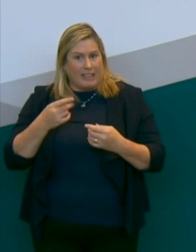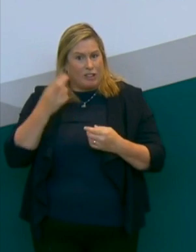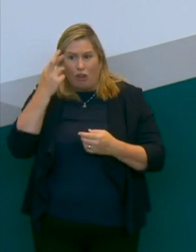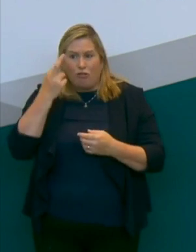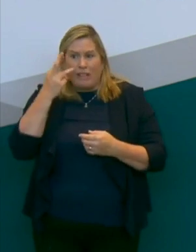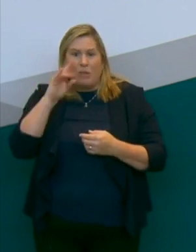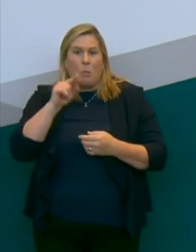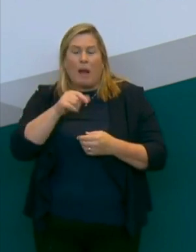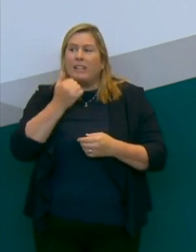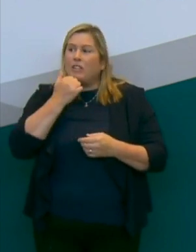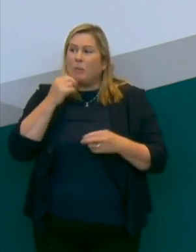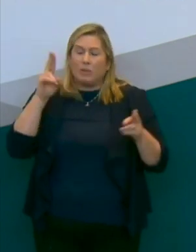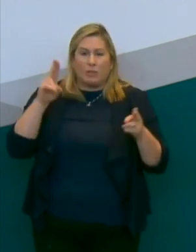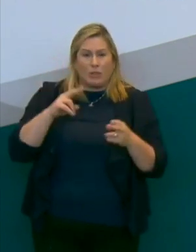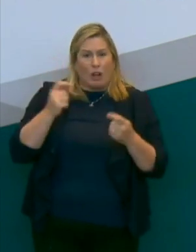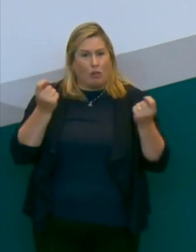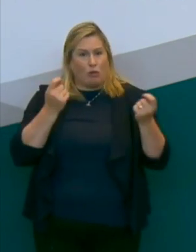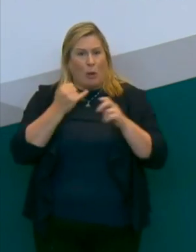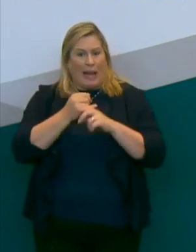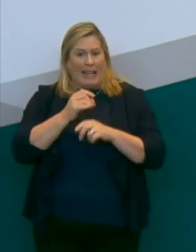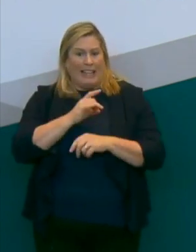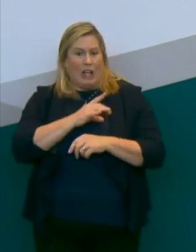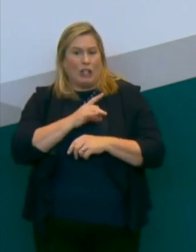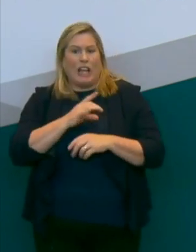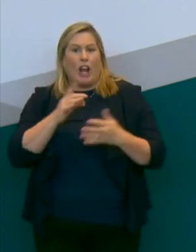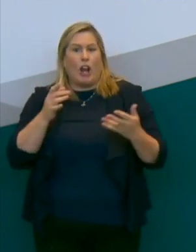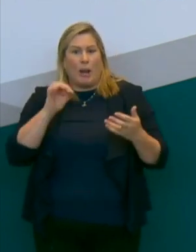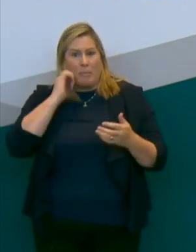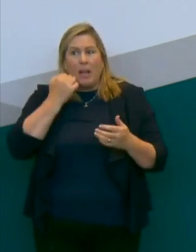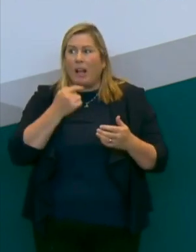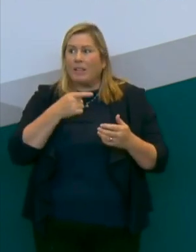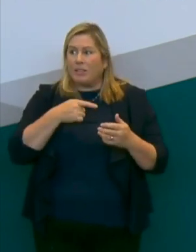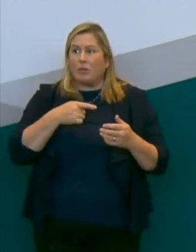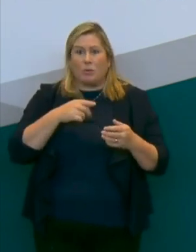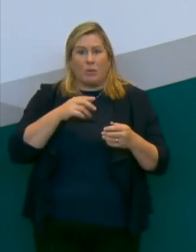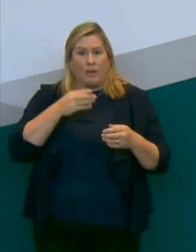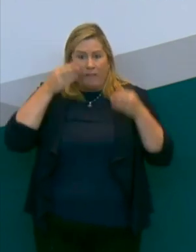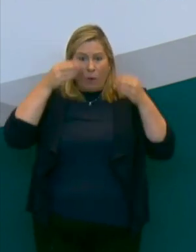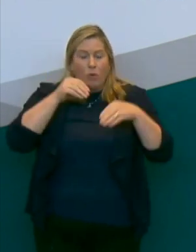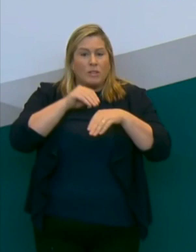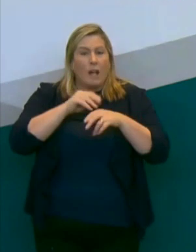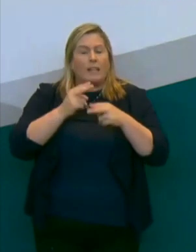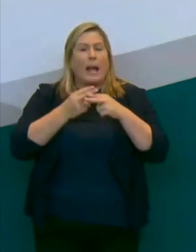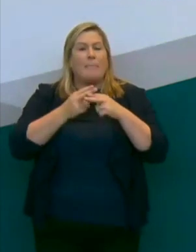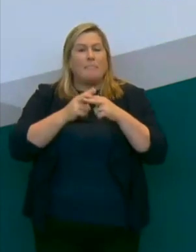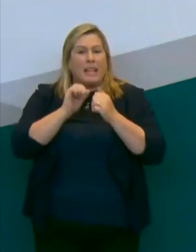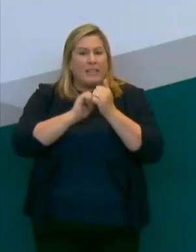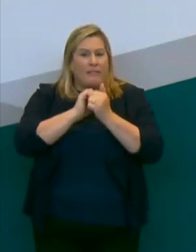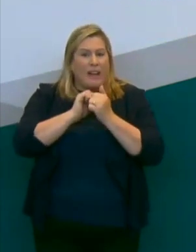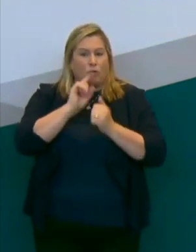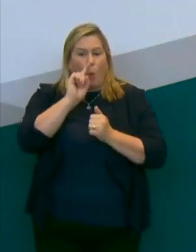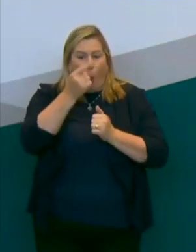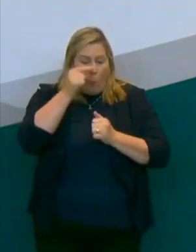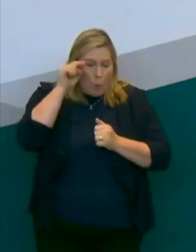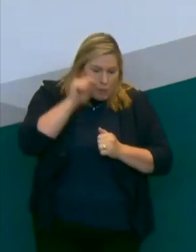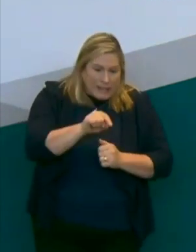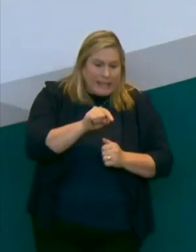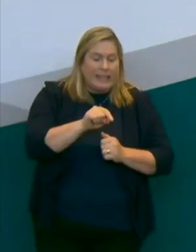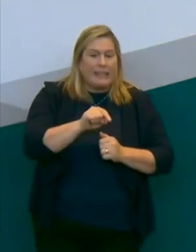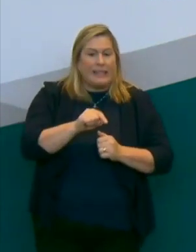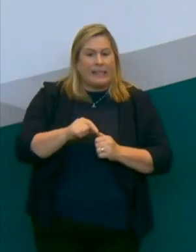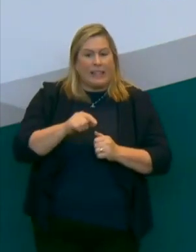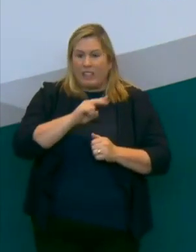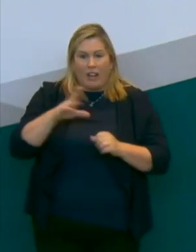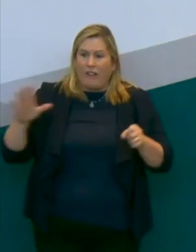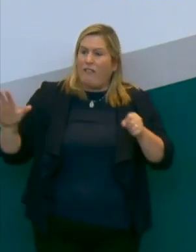and the spread of the virus is under control in Kildare because you took action on meat plants only and had you done nothing else, if you just took action on meat plants,